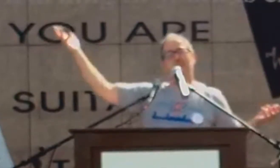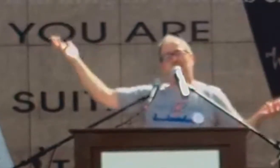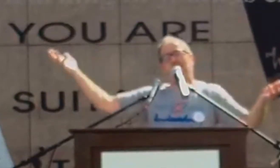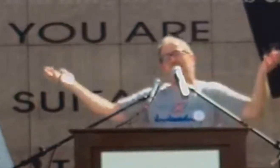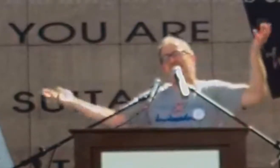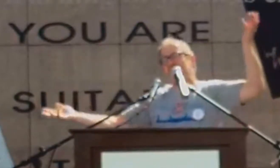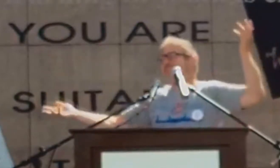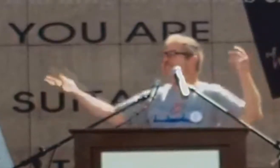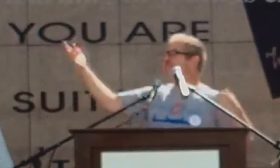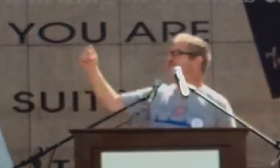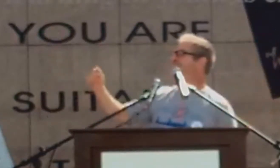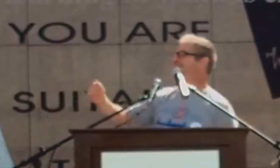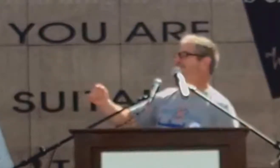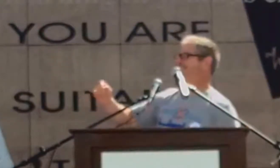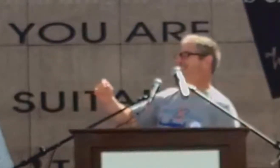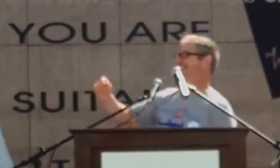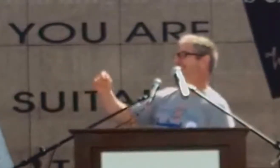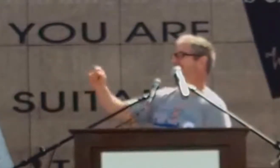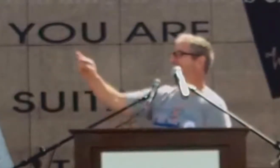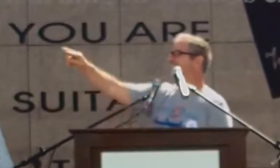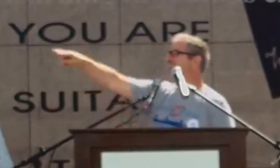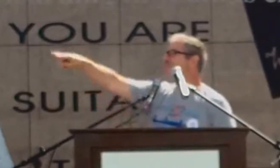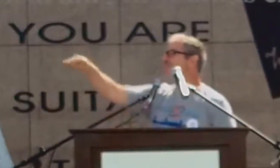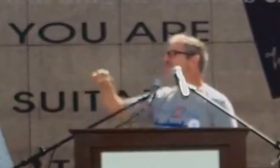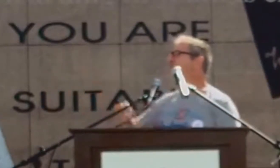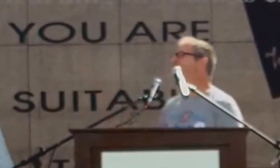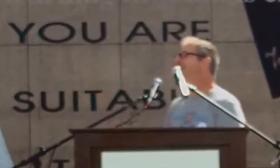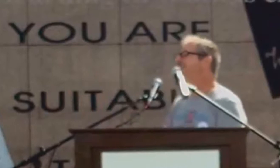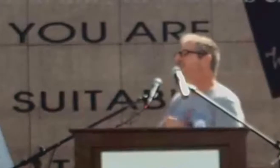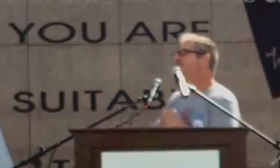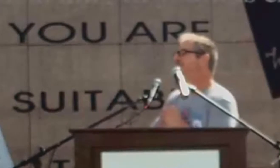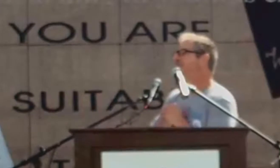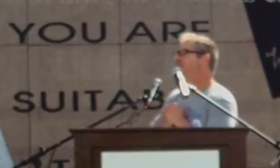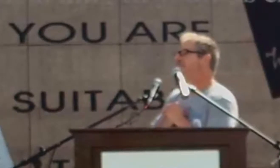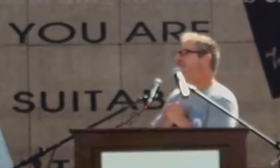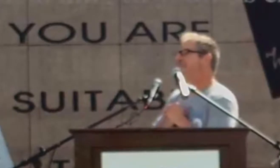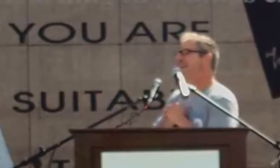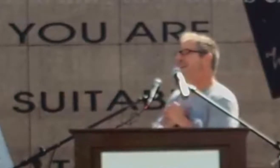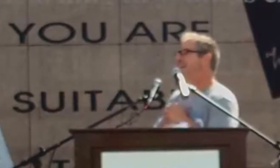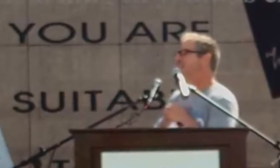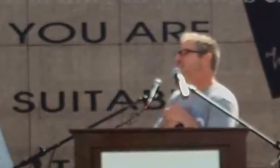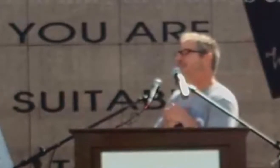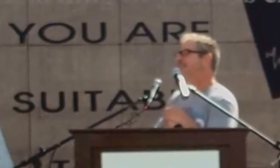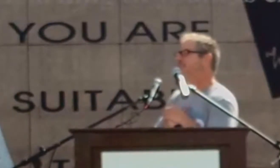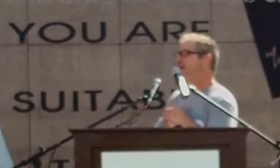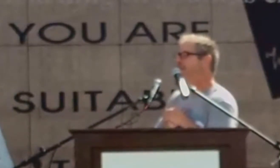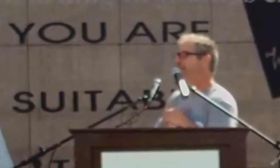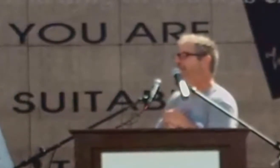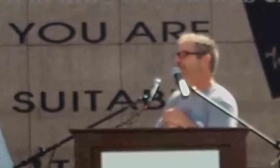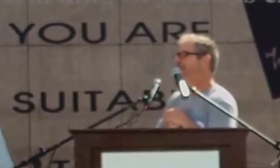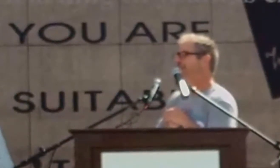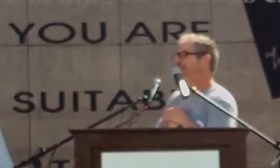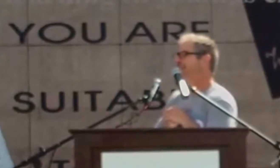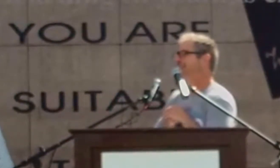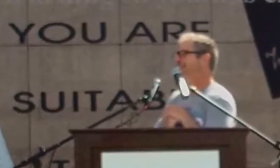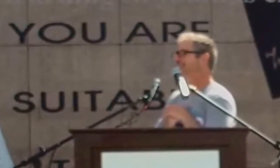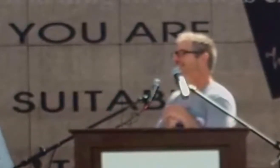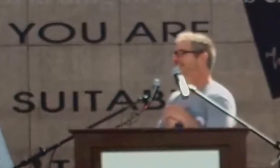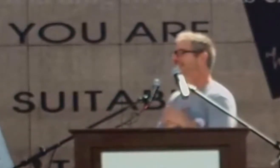One is a good thing. One not so good. The forest. And then it gets really small print.